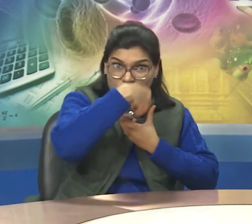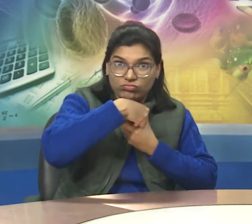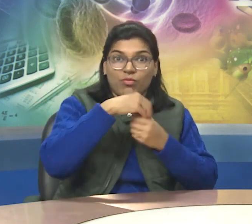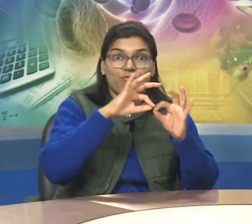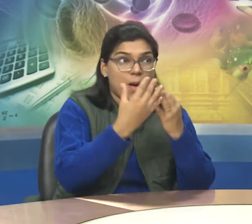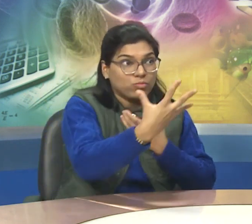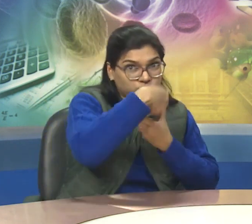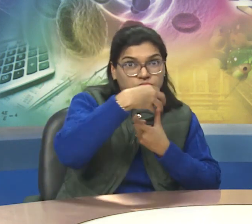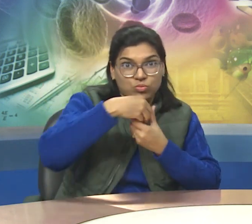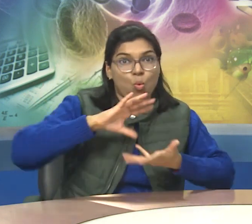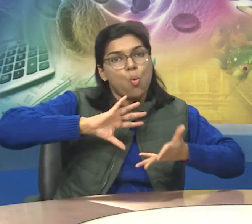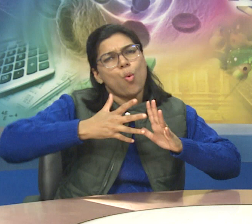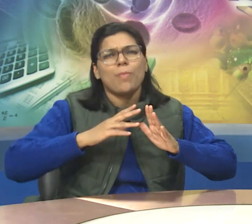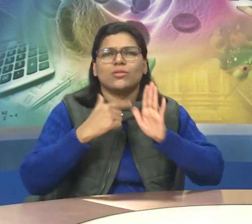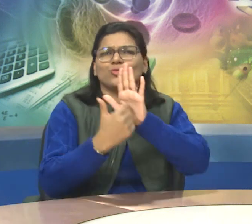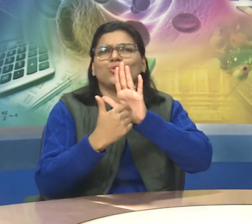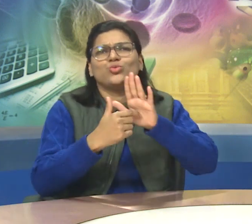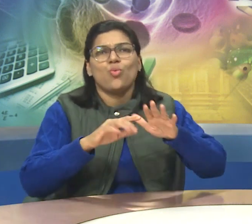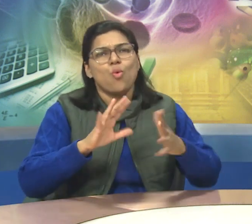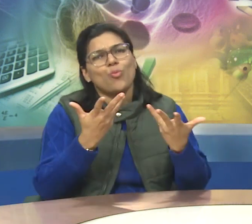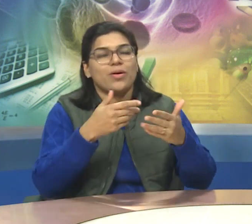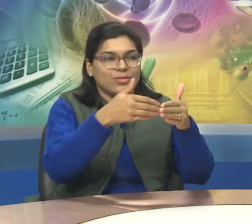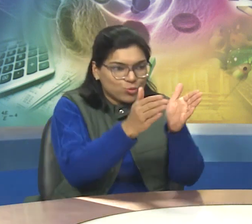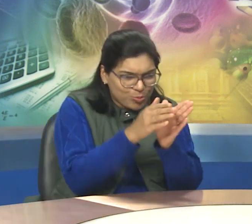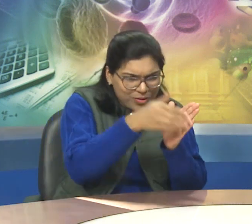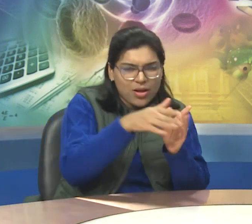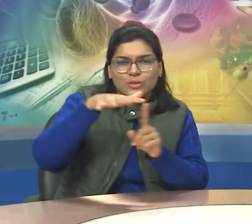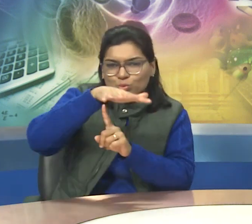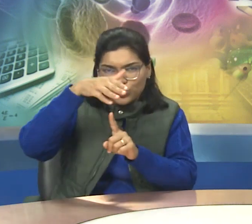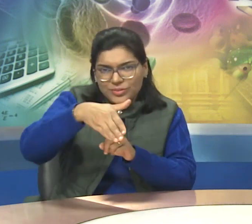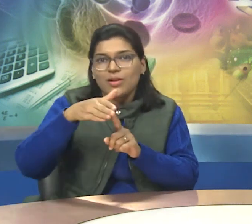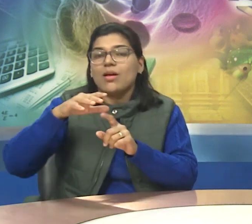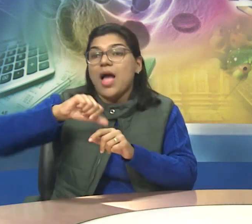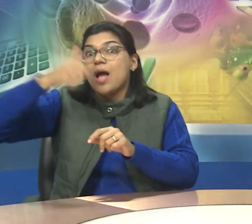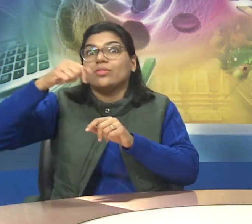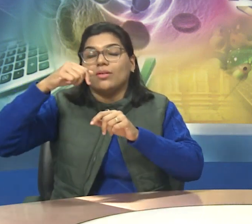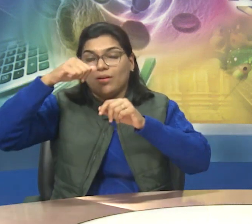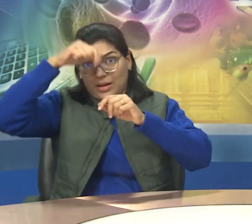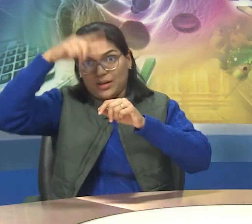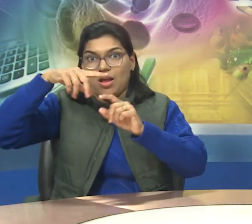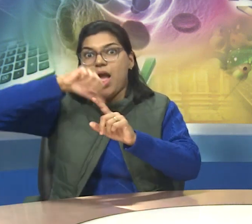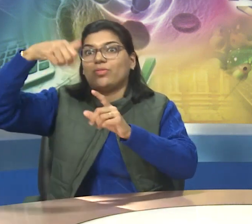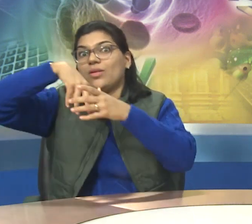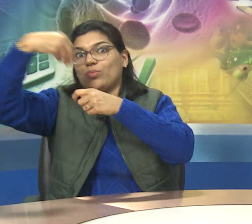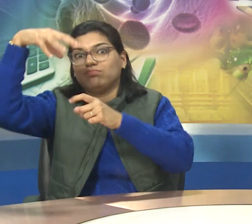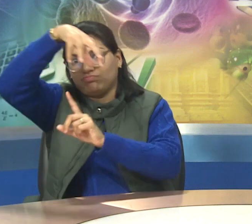of community, society, and